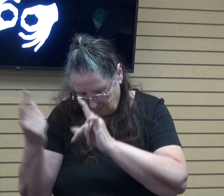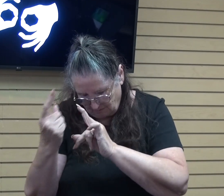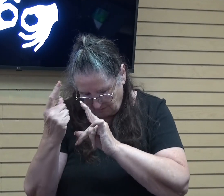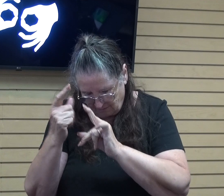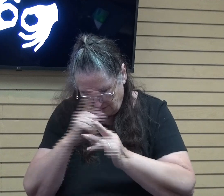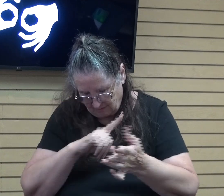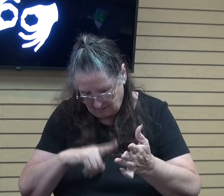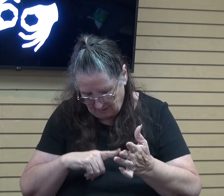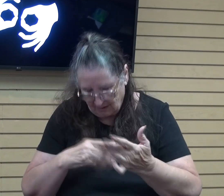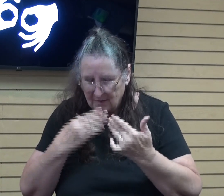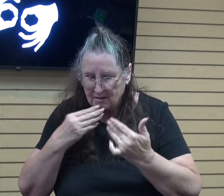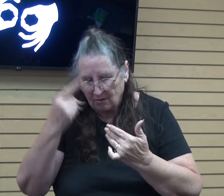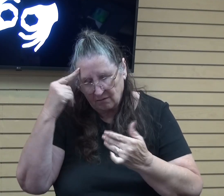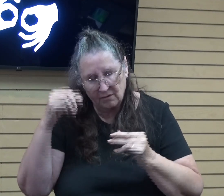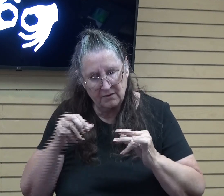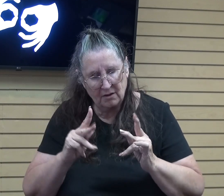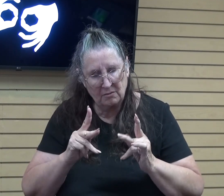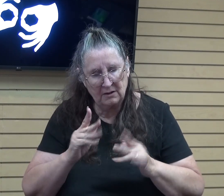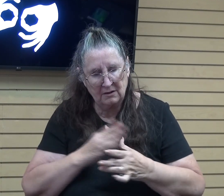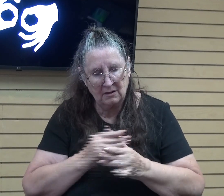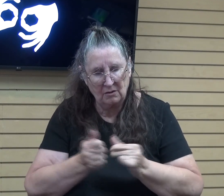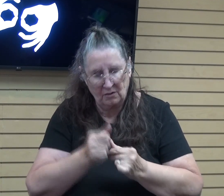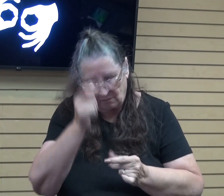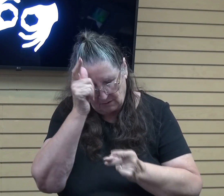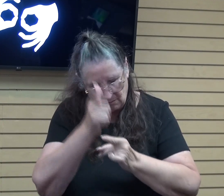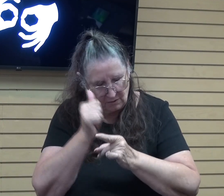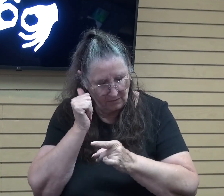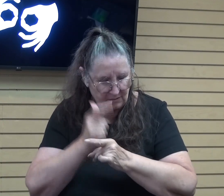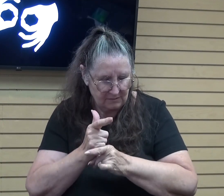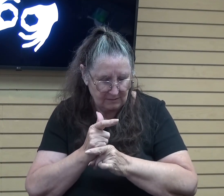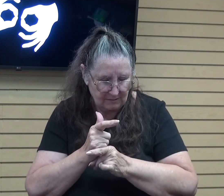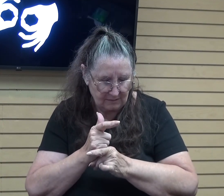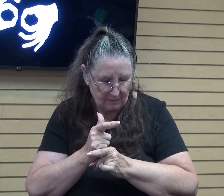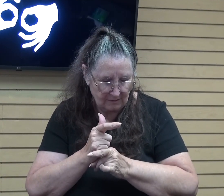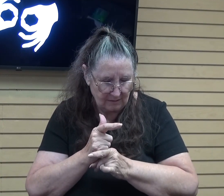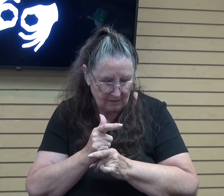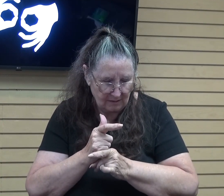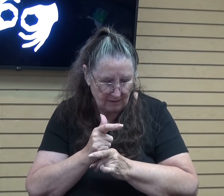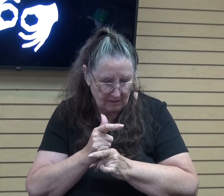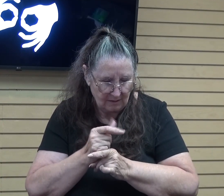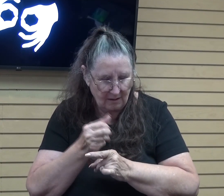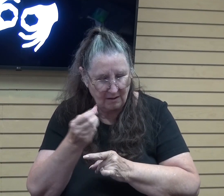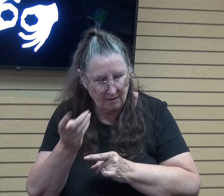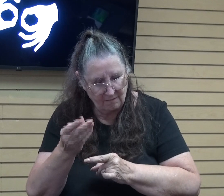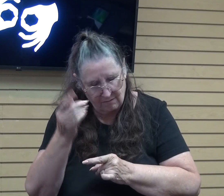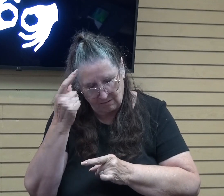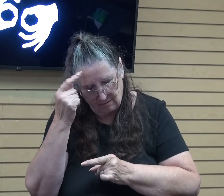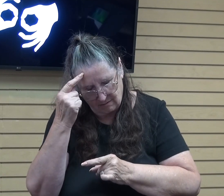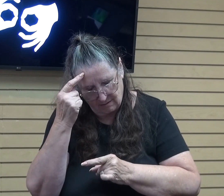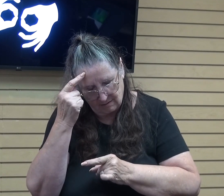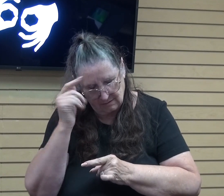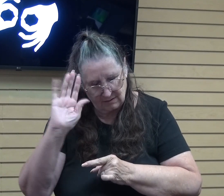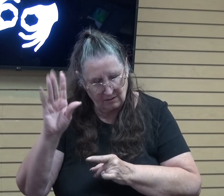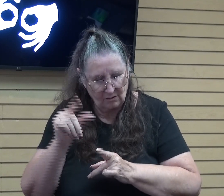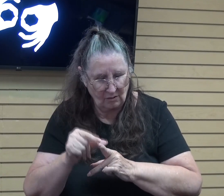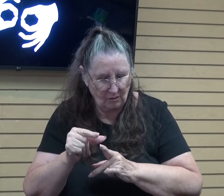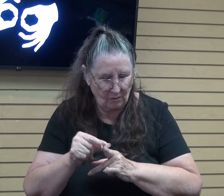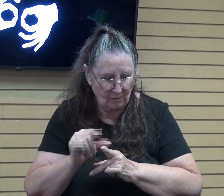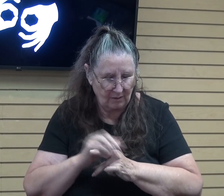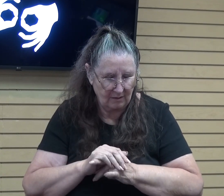and I just thank you for the opportunity to share with my brothers and sisters. Just a few thoughts in your word. Pray that we